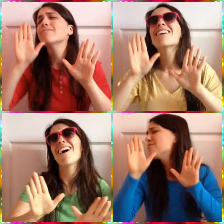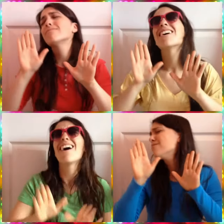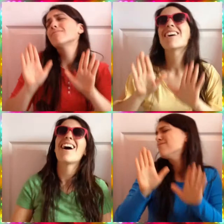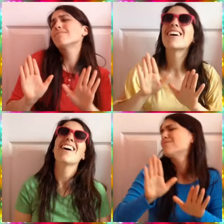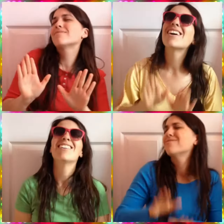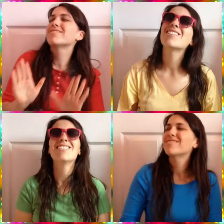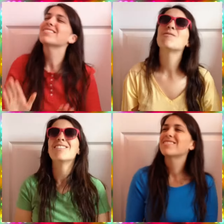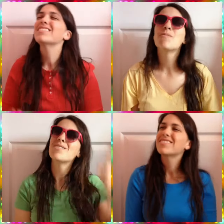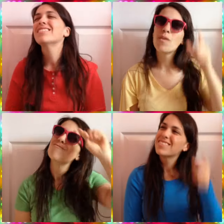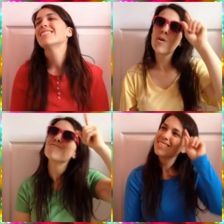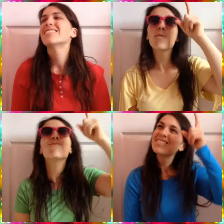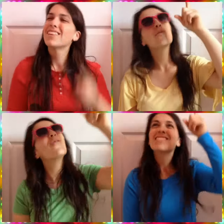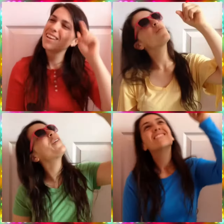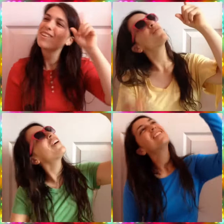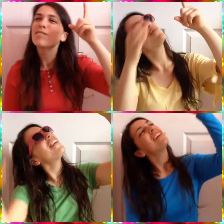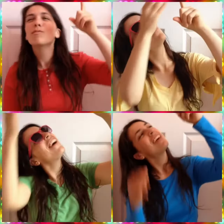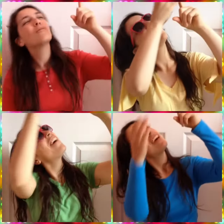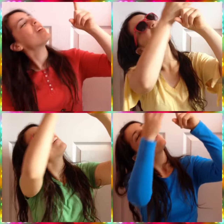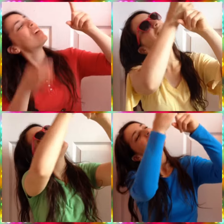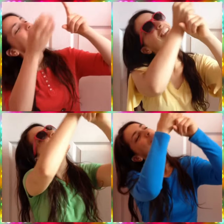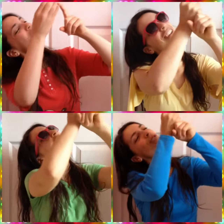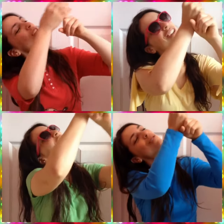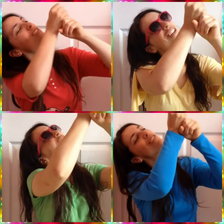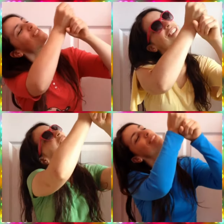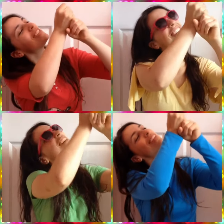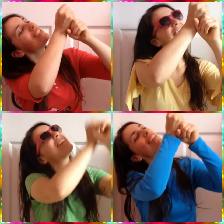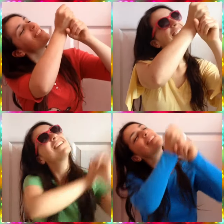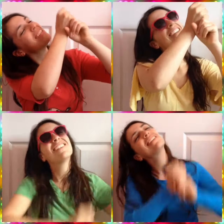cool when we're in a dream dream of of You